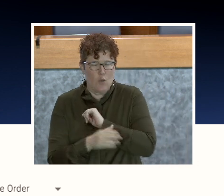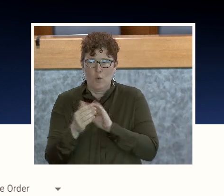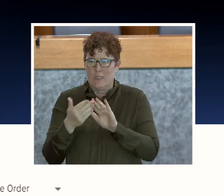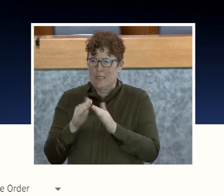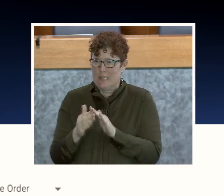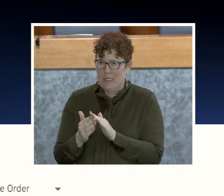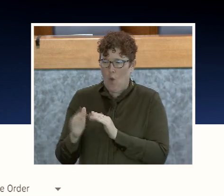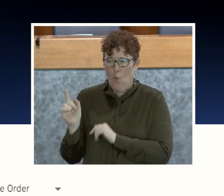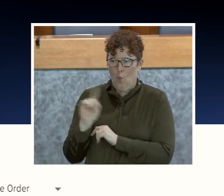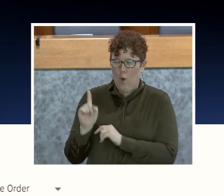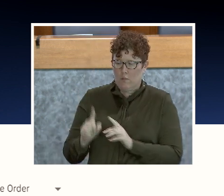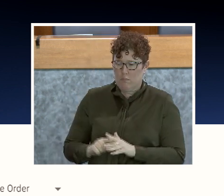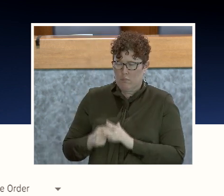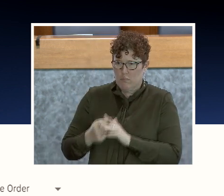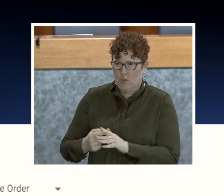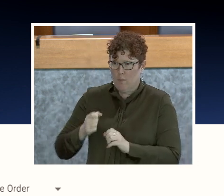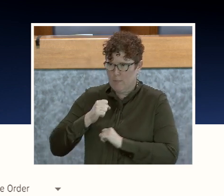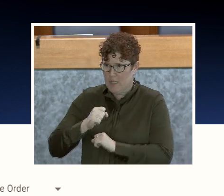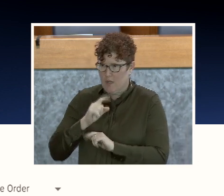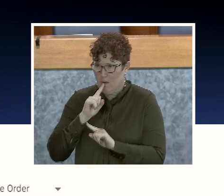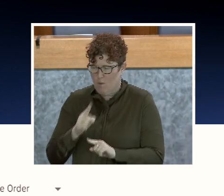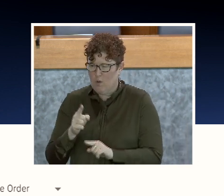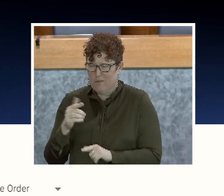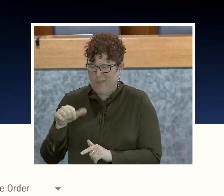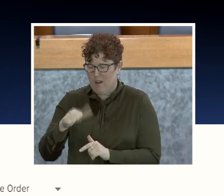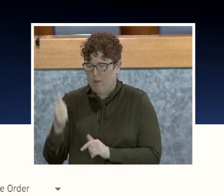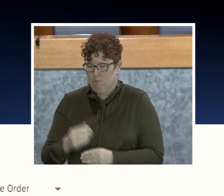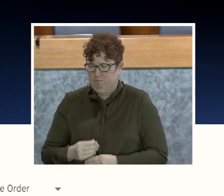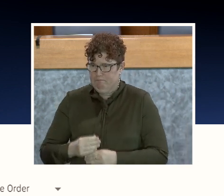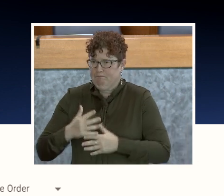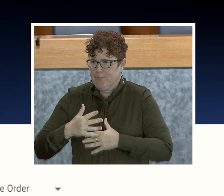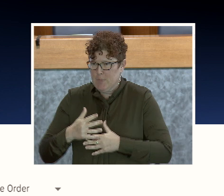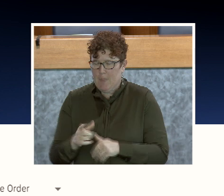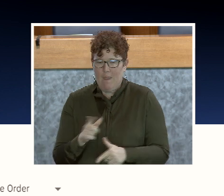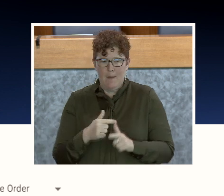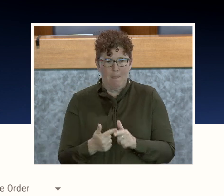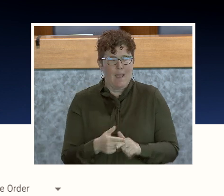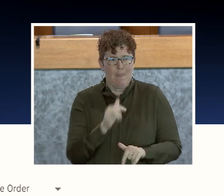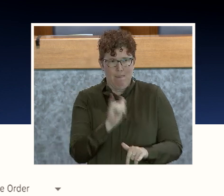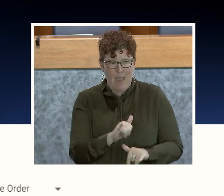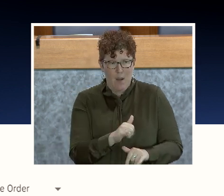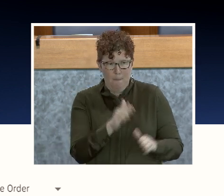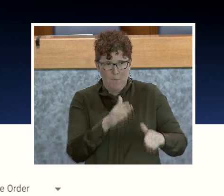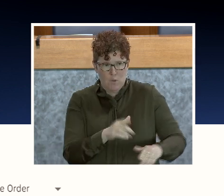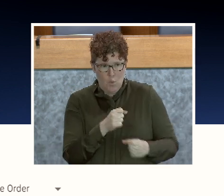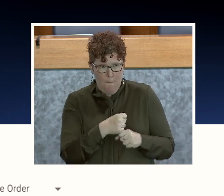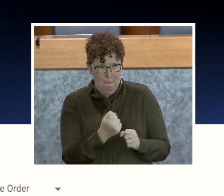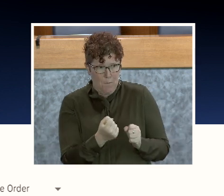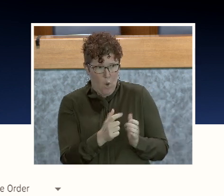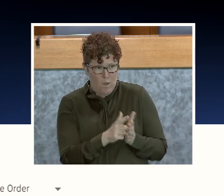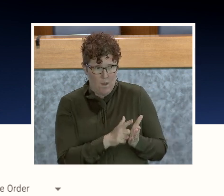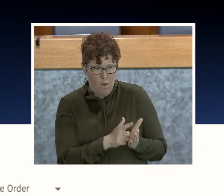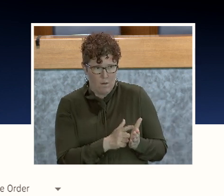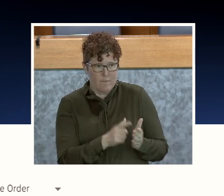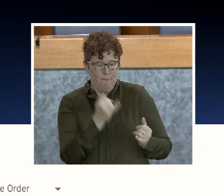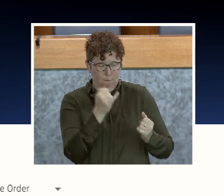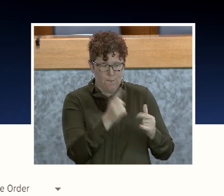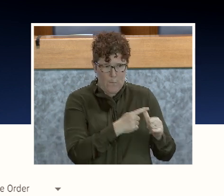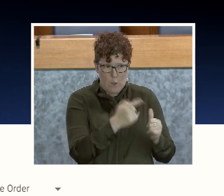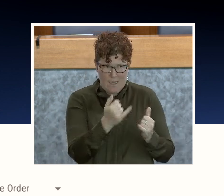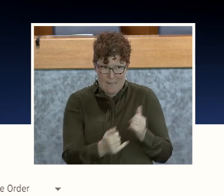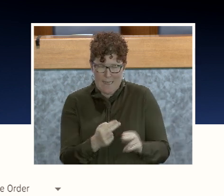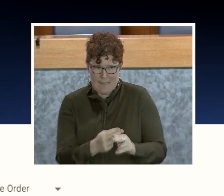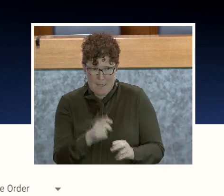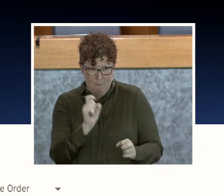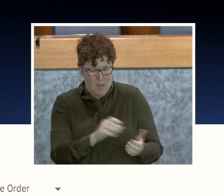of the protective order. You'll select that from the drop-down menu. You'll enter the respondent's first and last name. You do need to have their full name. This is